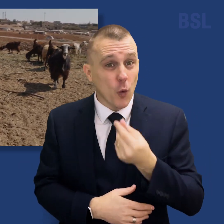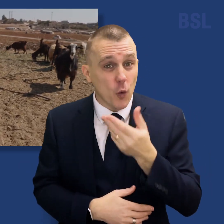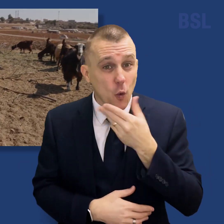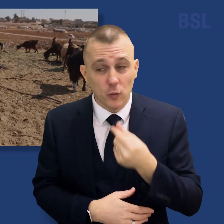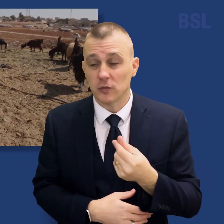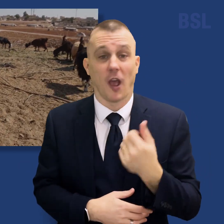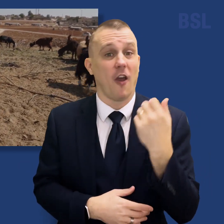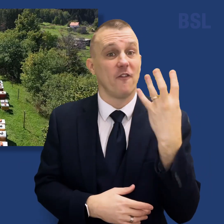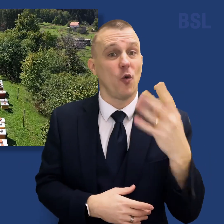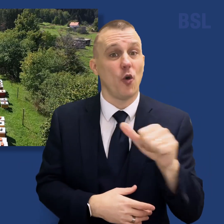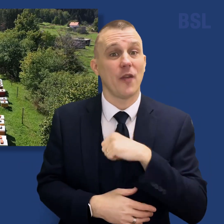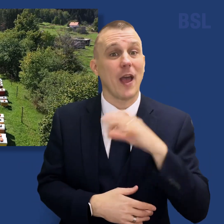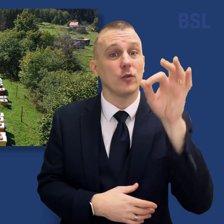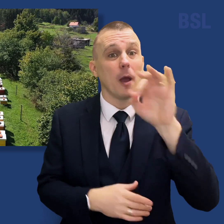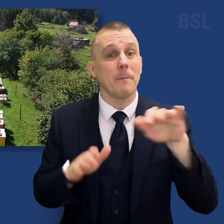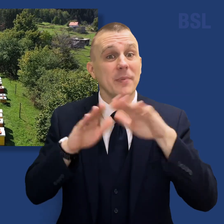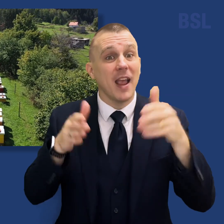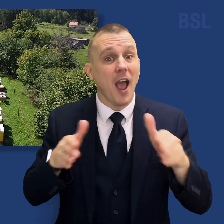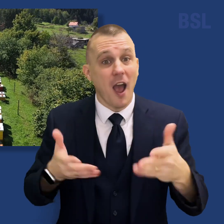goats, and 4,000 beehives.